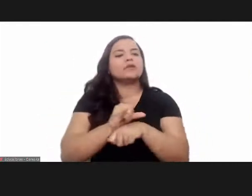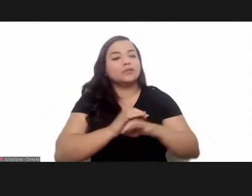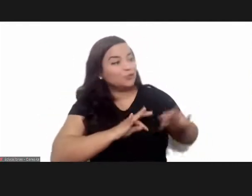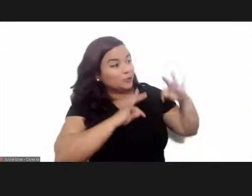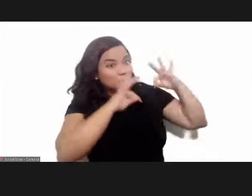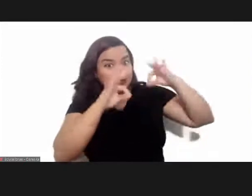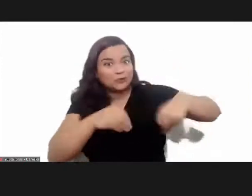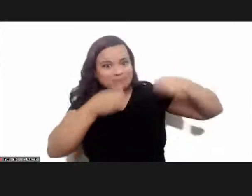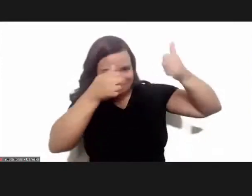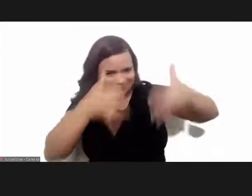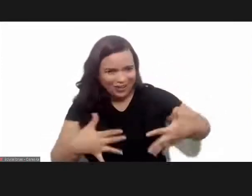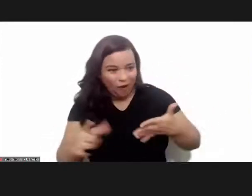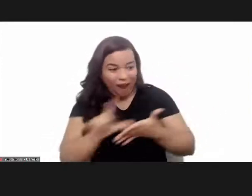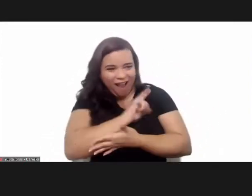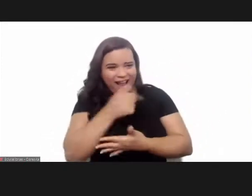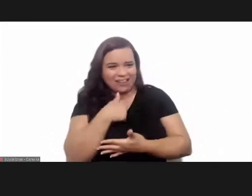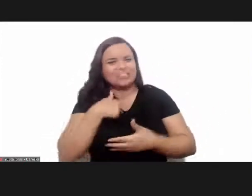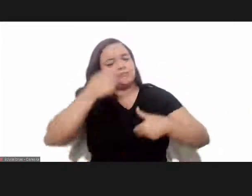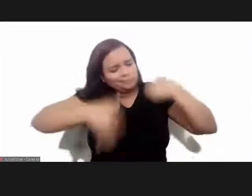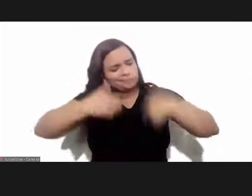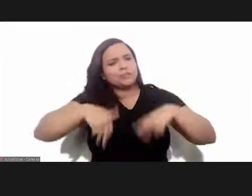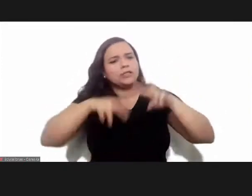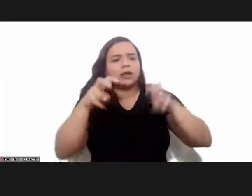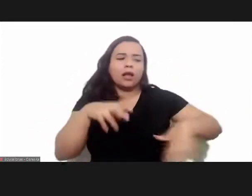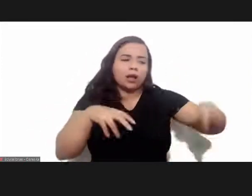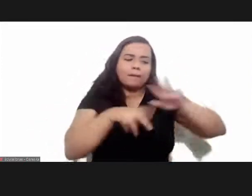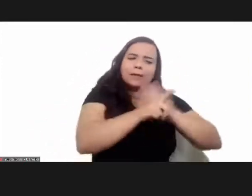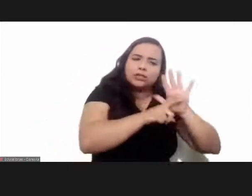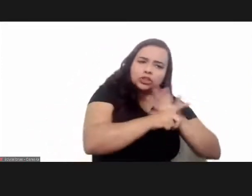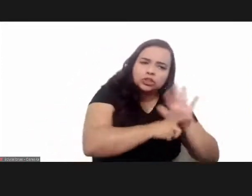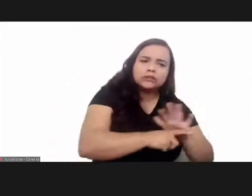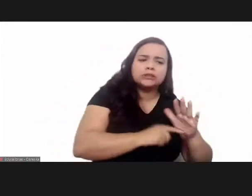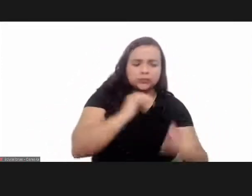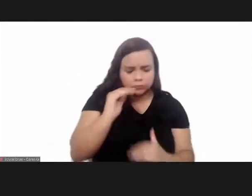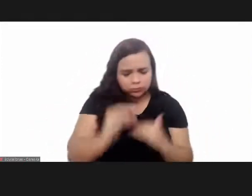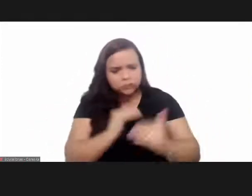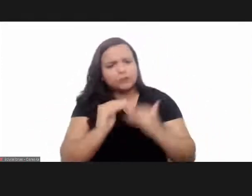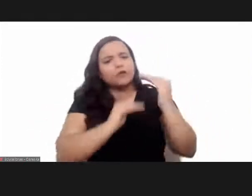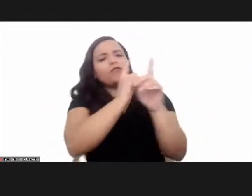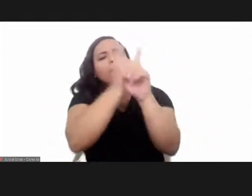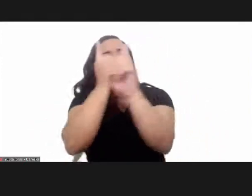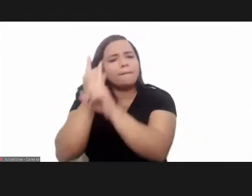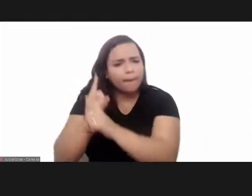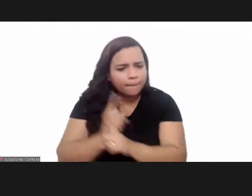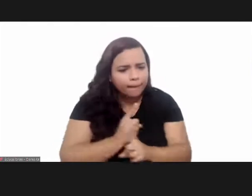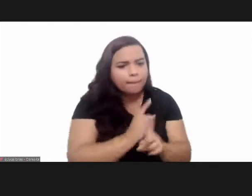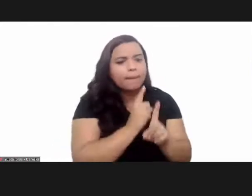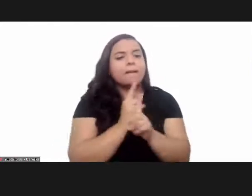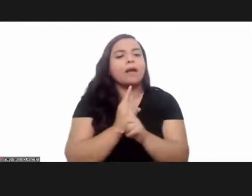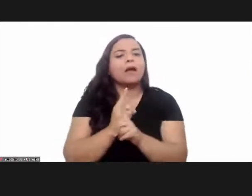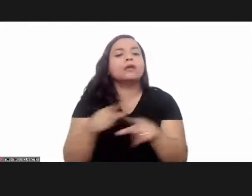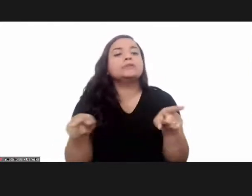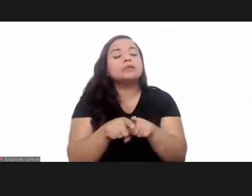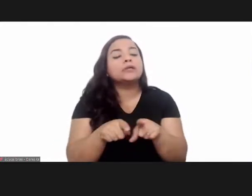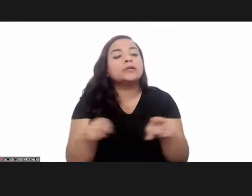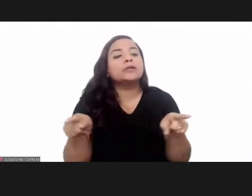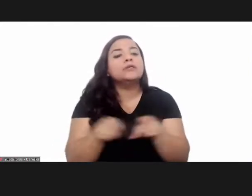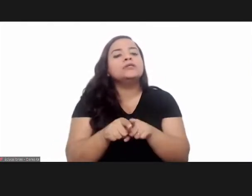discussed by all the previous speakers in research and development of diagnostic kits